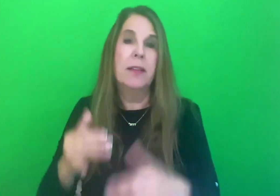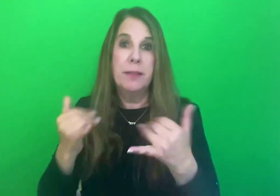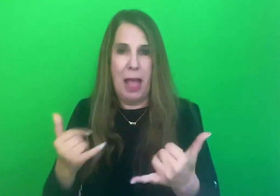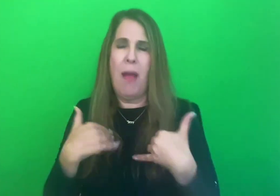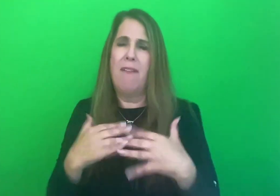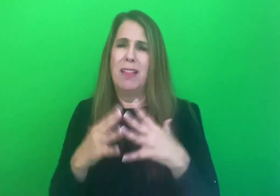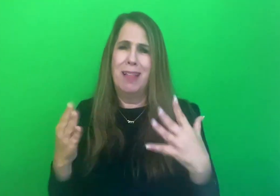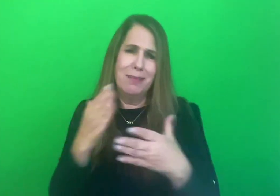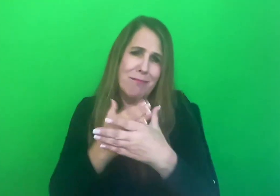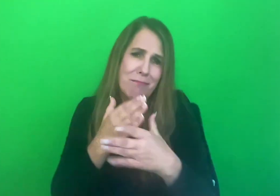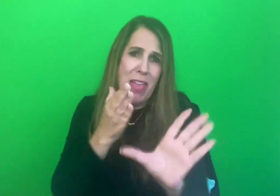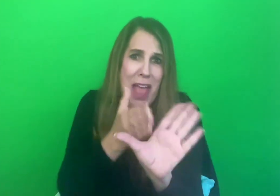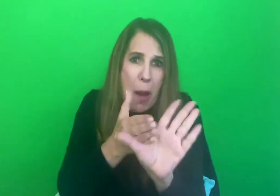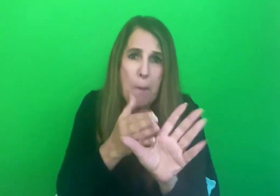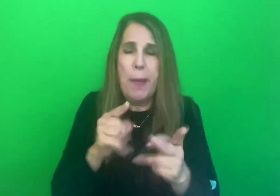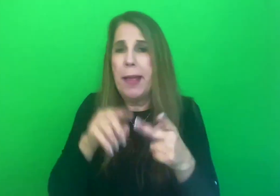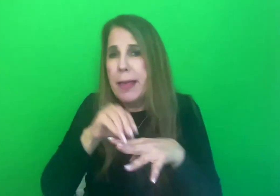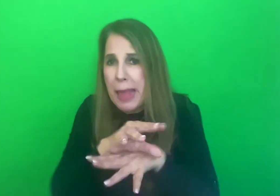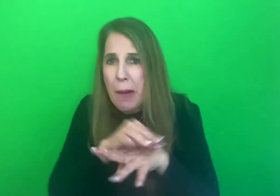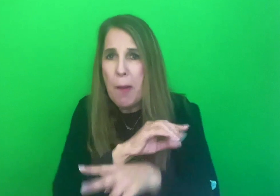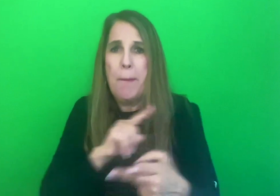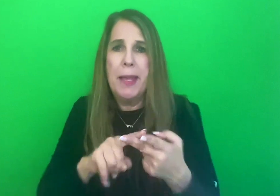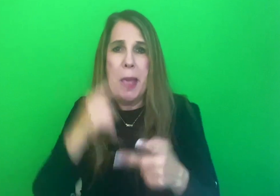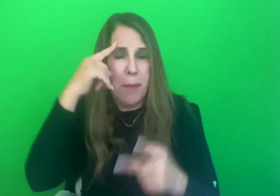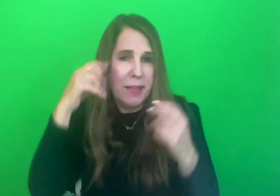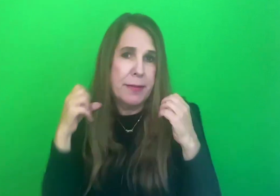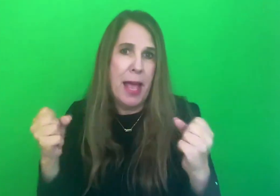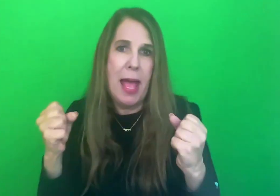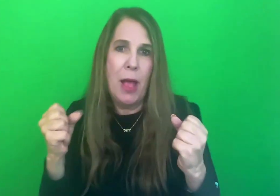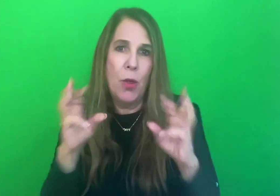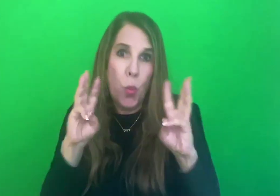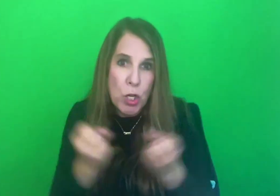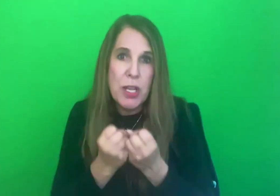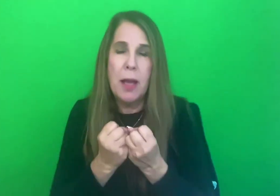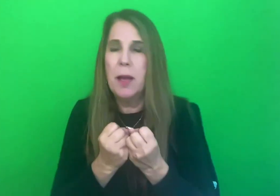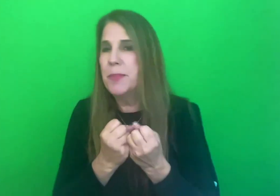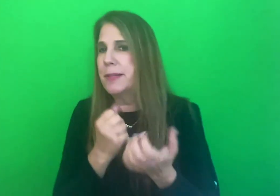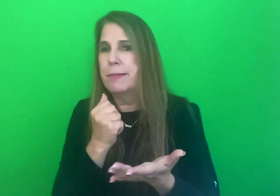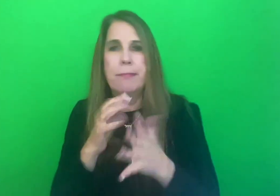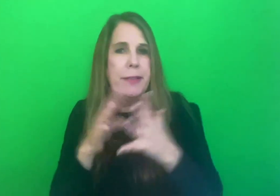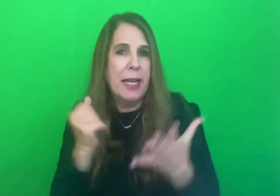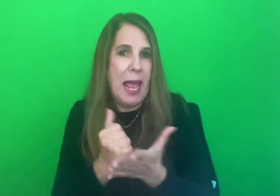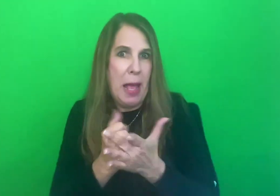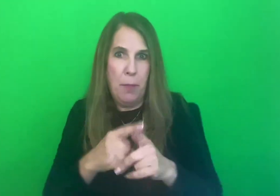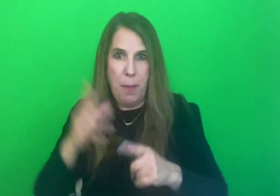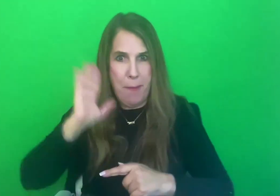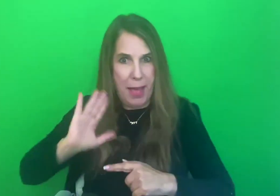PTSD resources, mental health workshops, life coaching, et cetera. Then, what did they